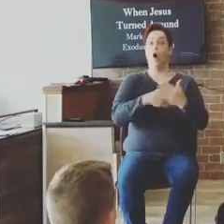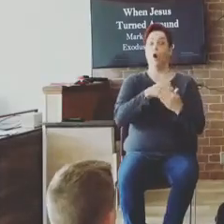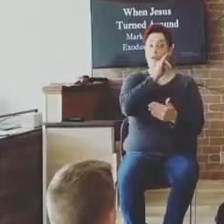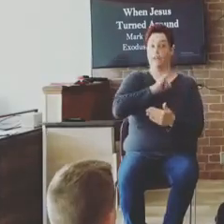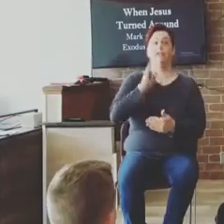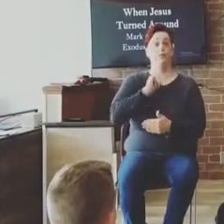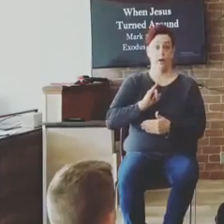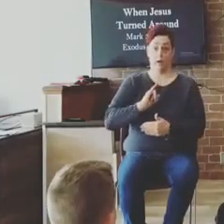have for all their sins.